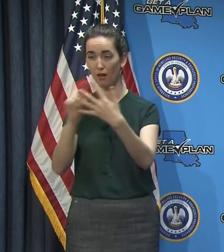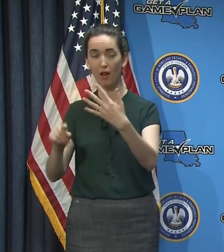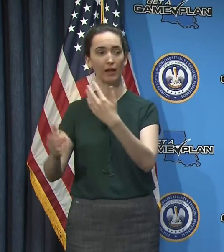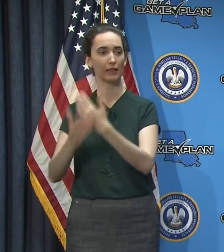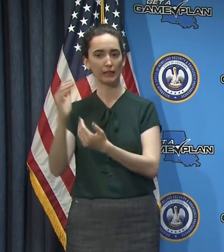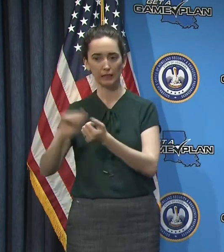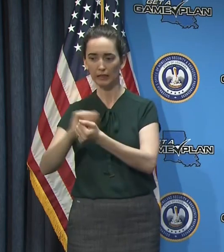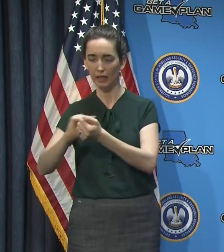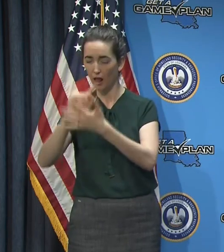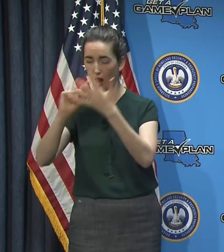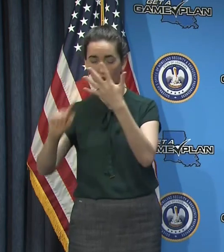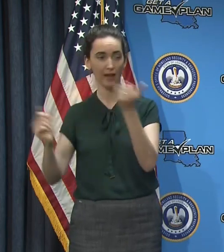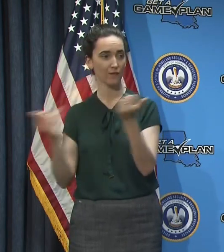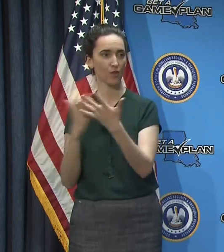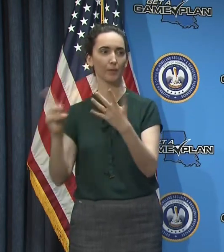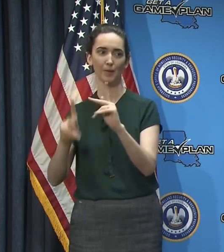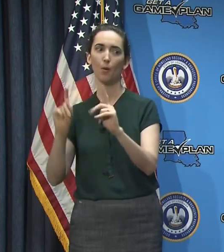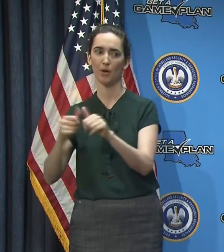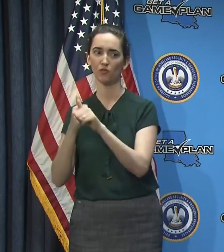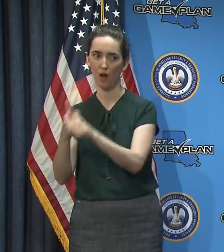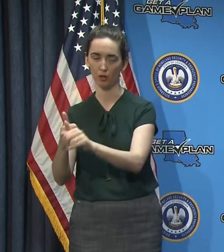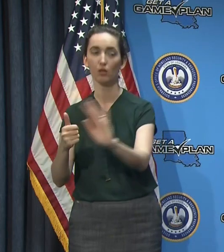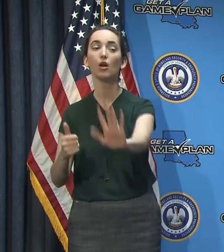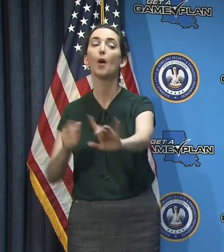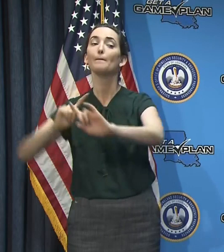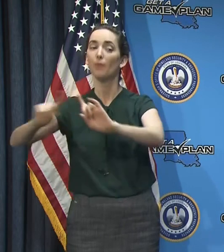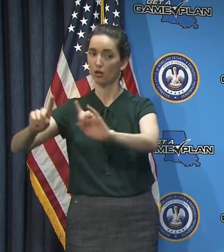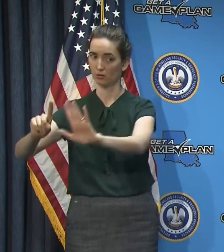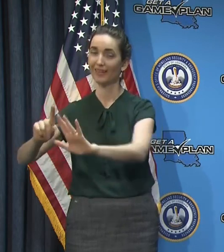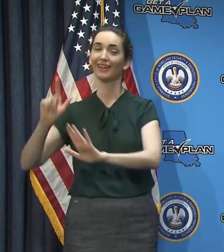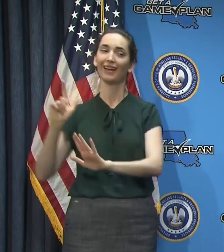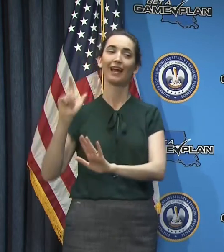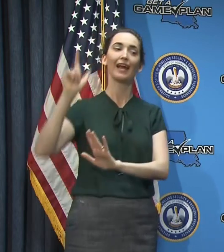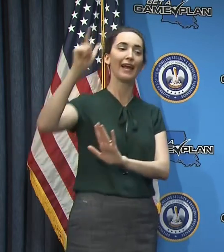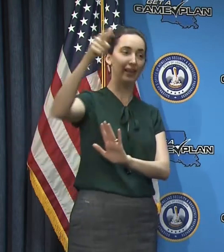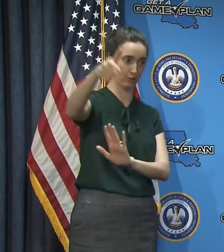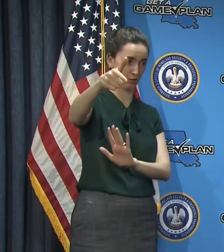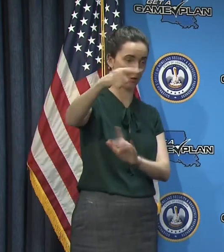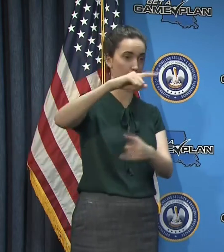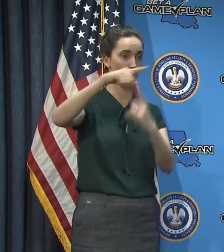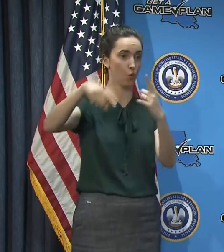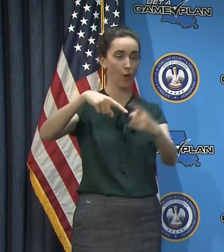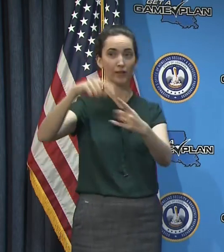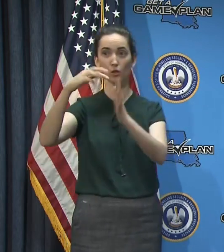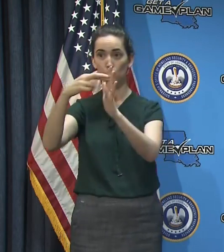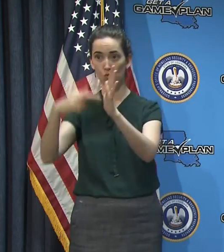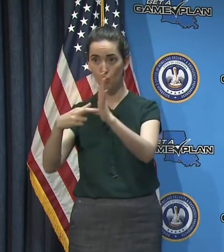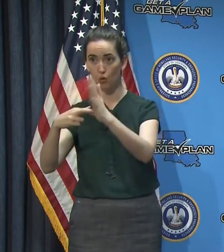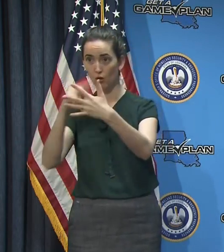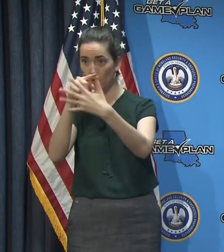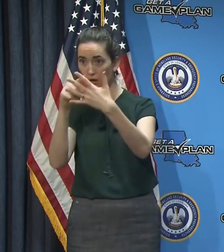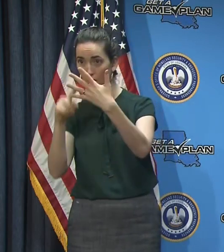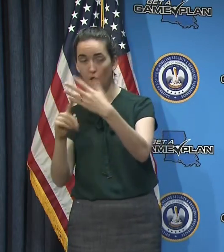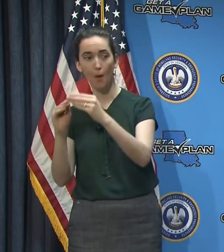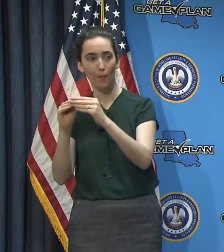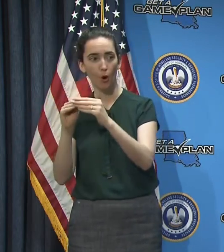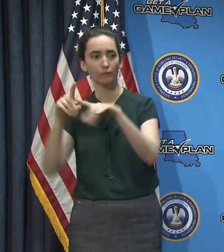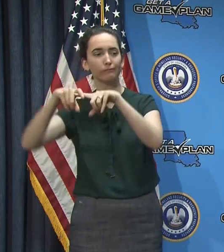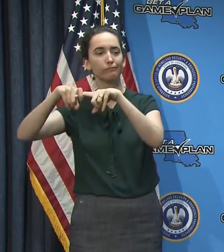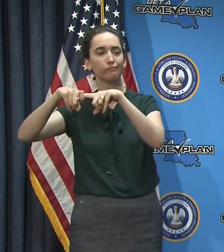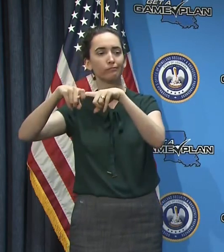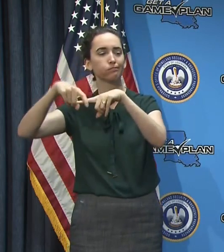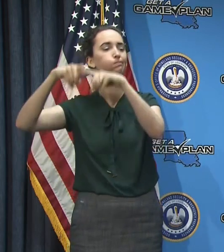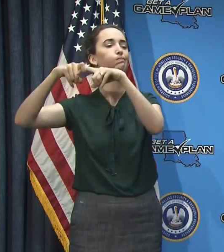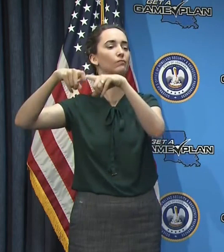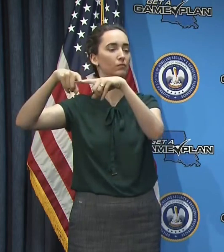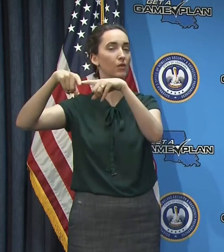hygiene practices. But as we do, when the circumstances allow us to, uh, start to transition, we know that more